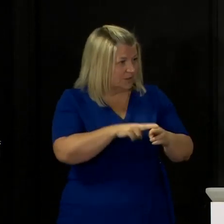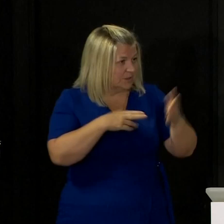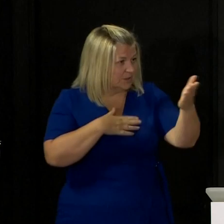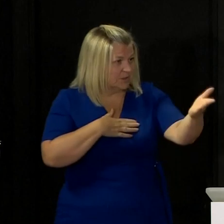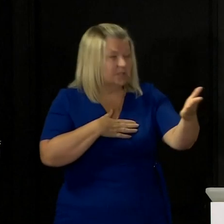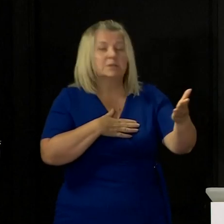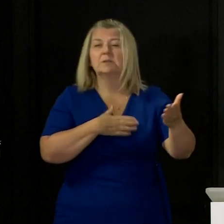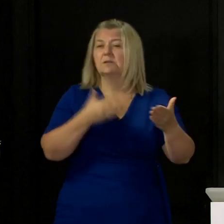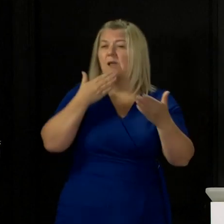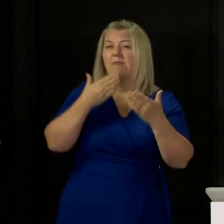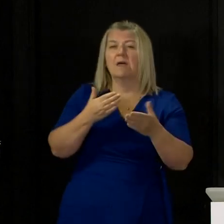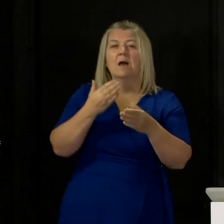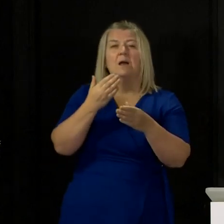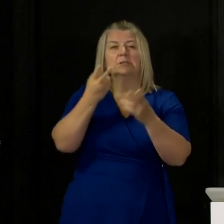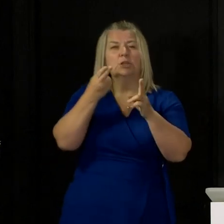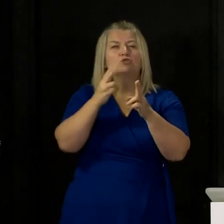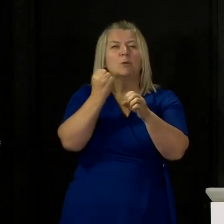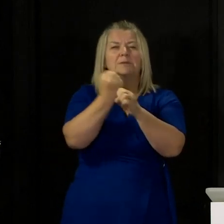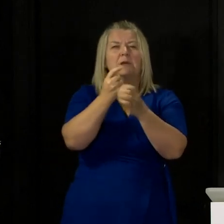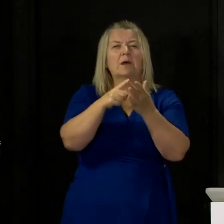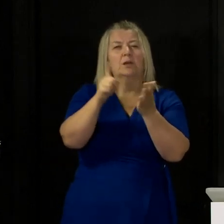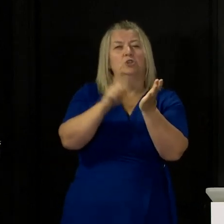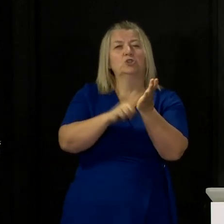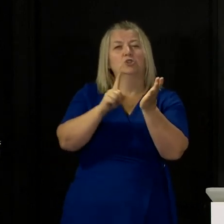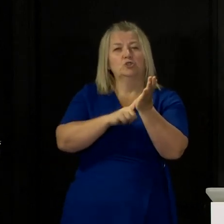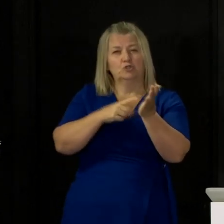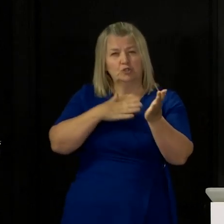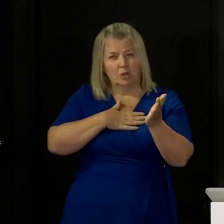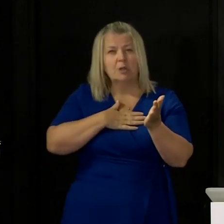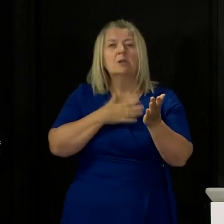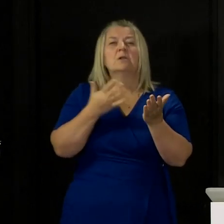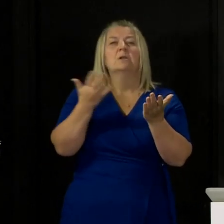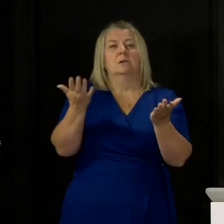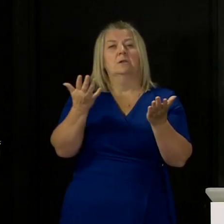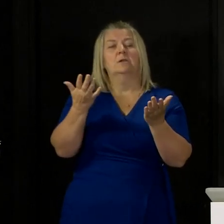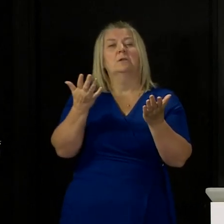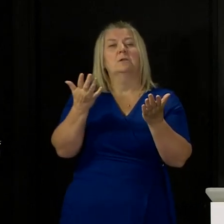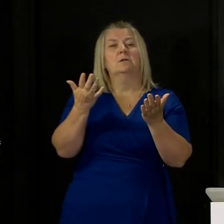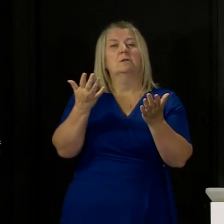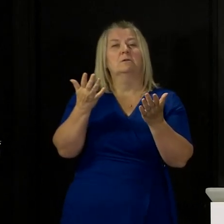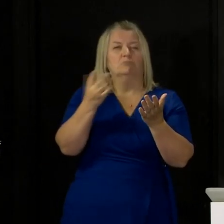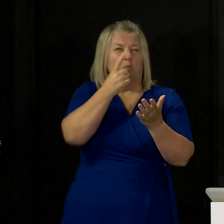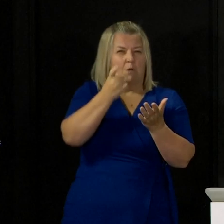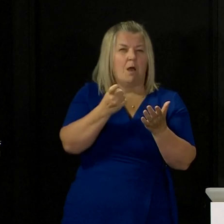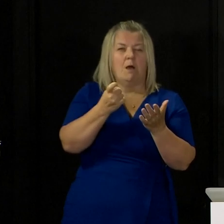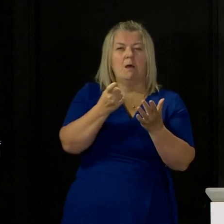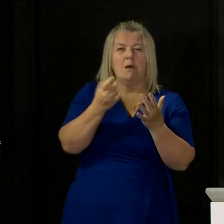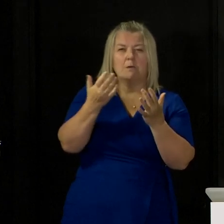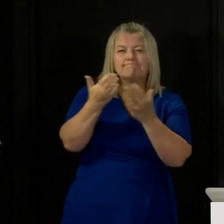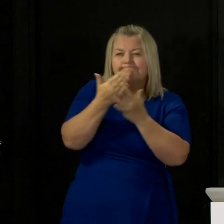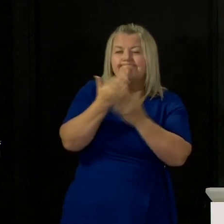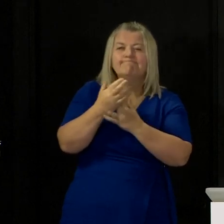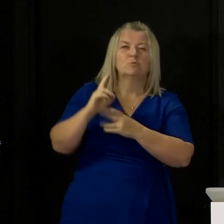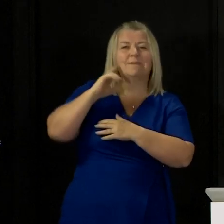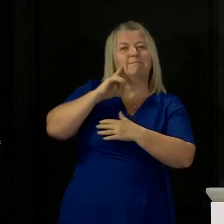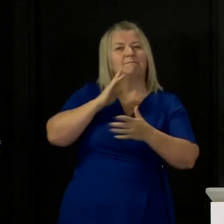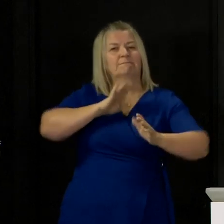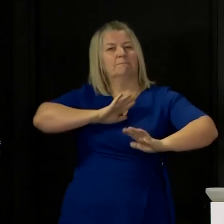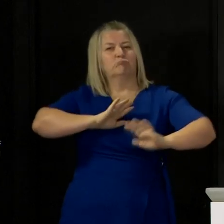them today and my thanks to Jill our BSL interpreter today for making this update accessible.